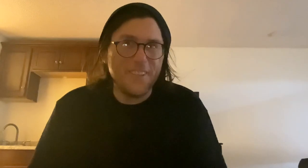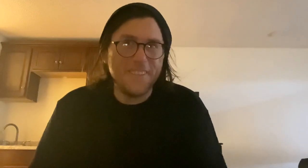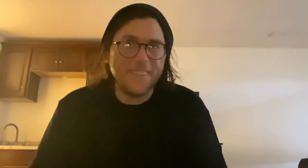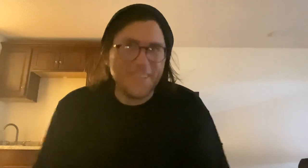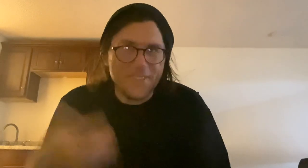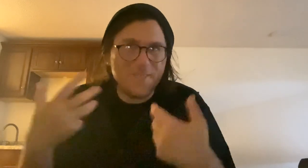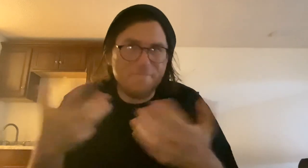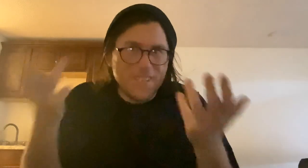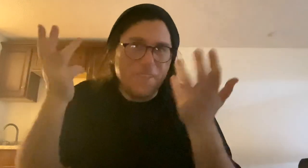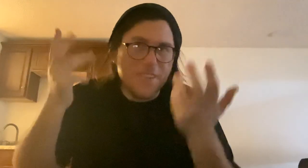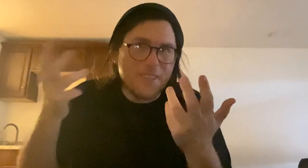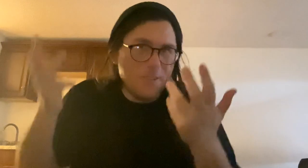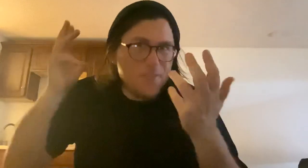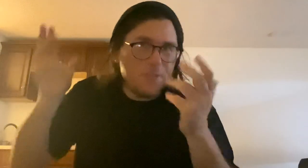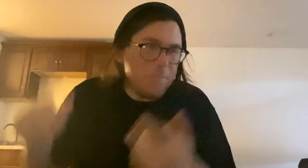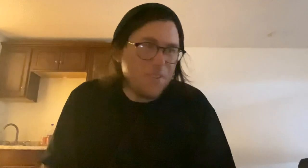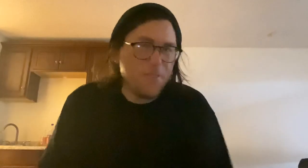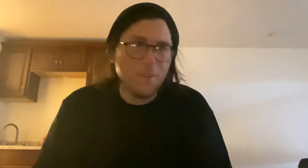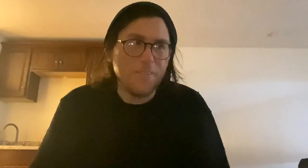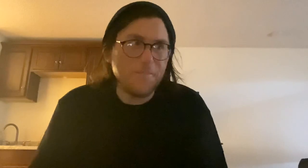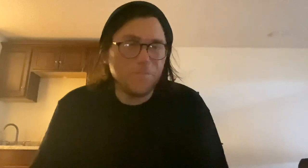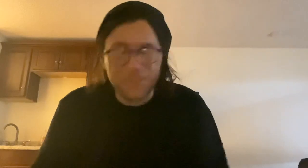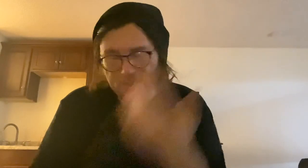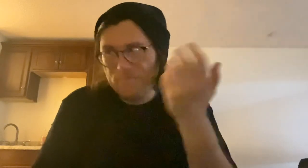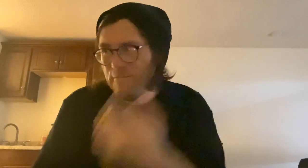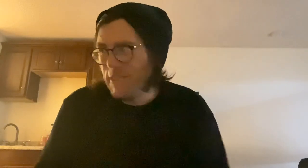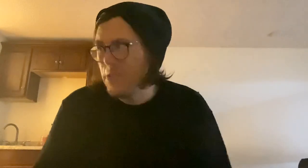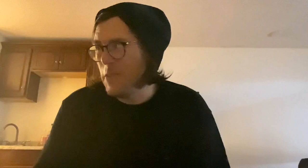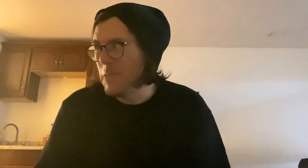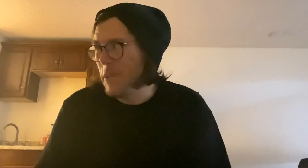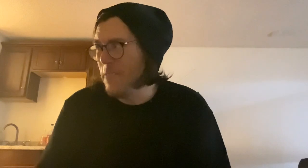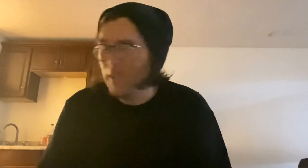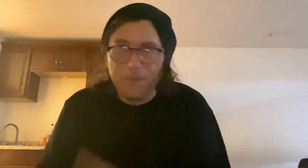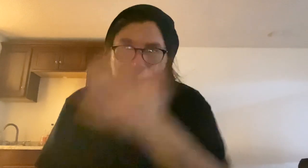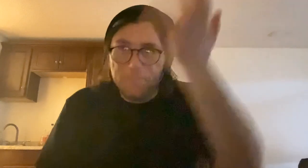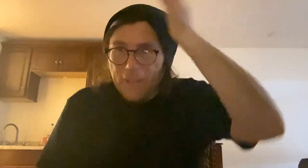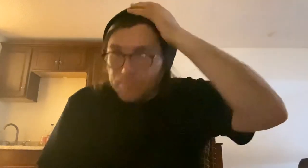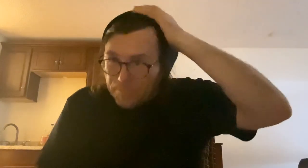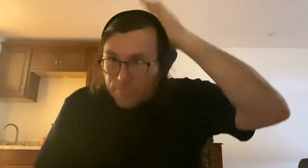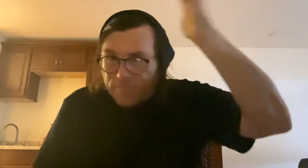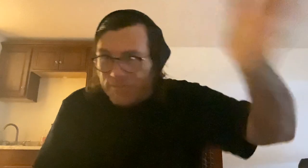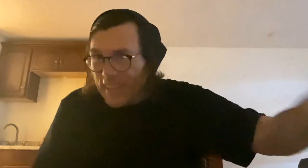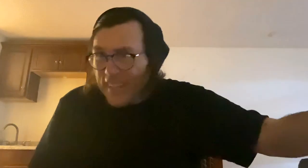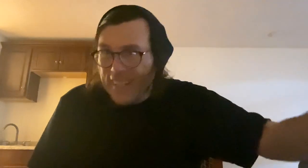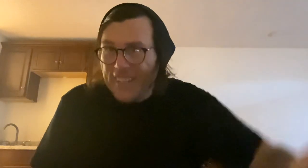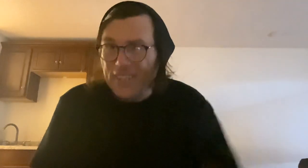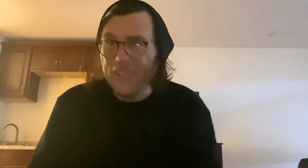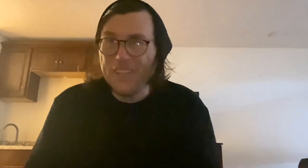this TV series, stream series, whatever. It's streamed, by the way, but, you know. Could have done